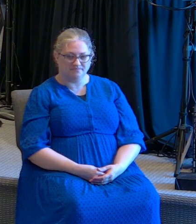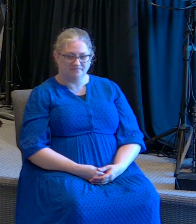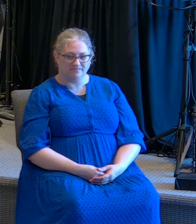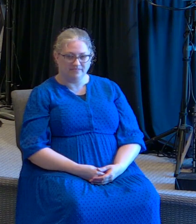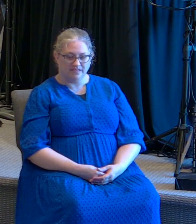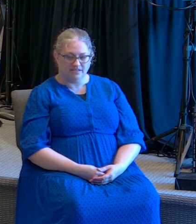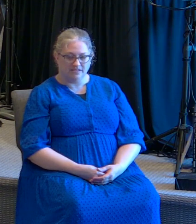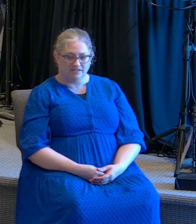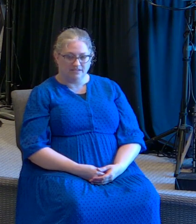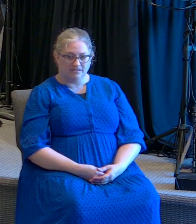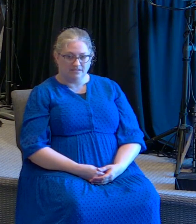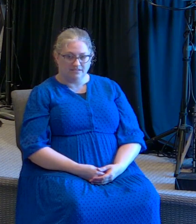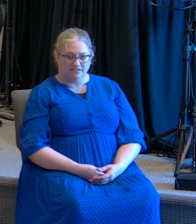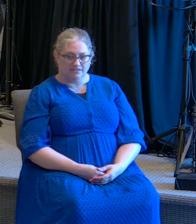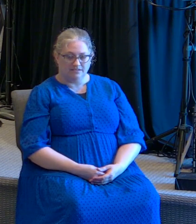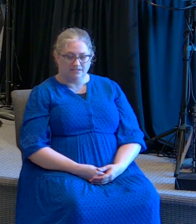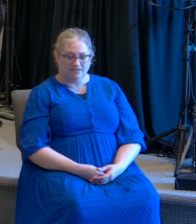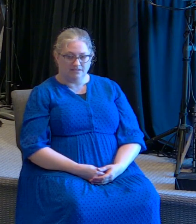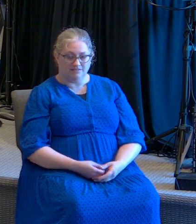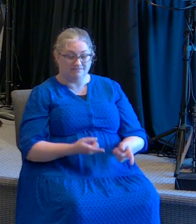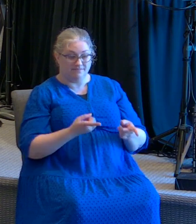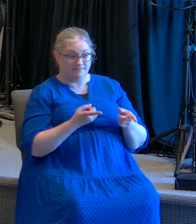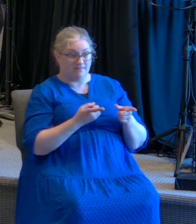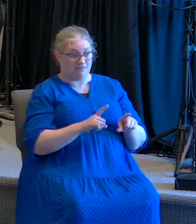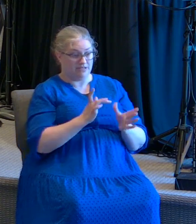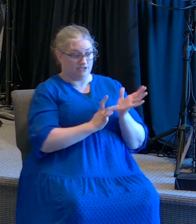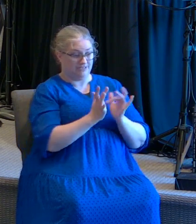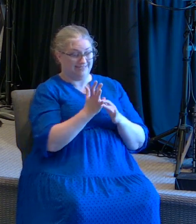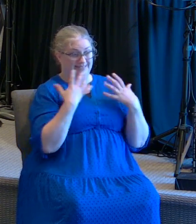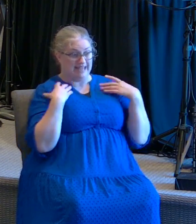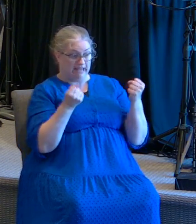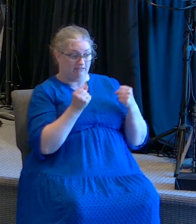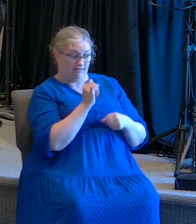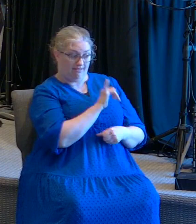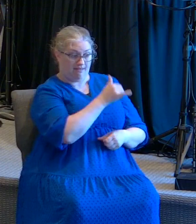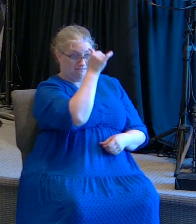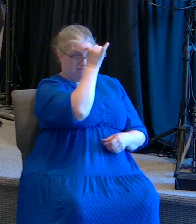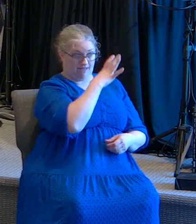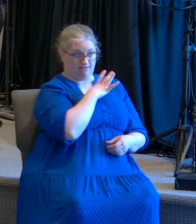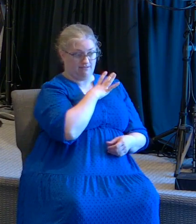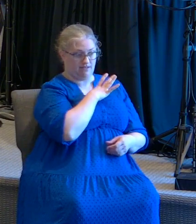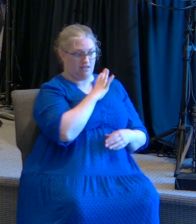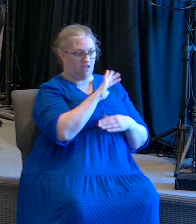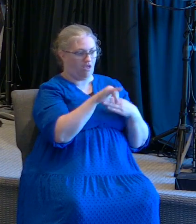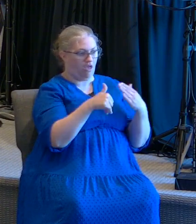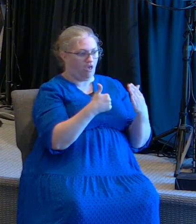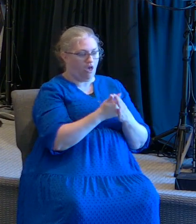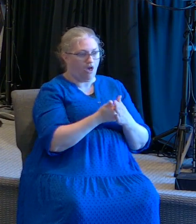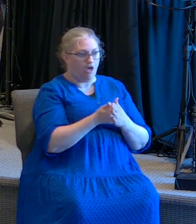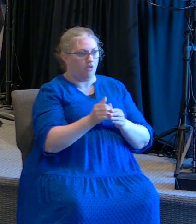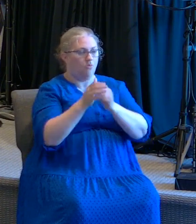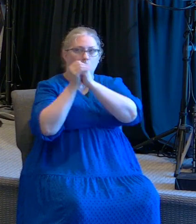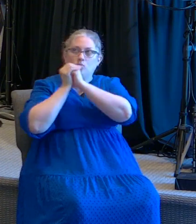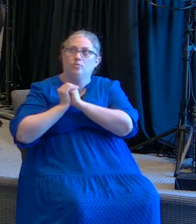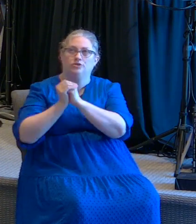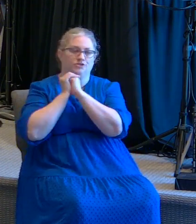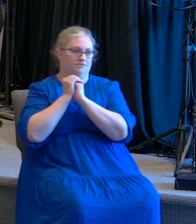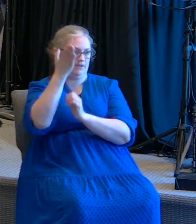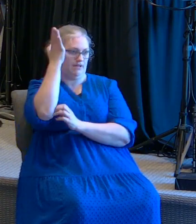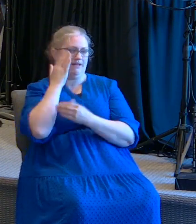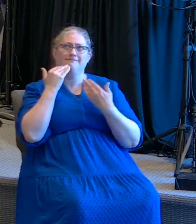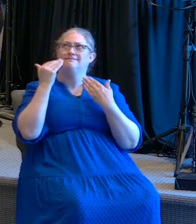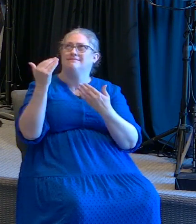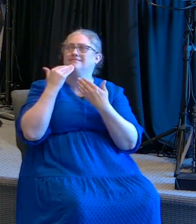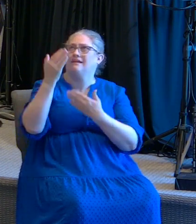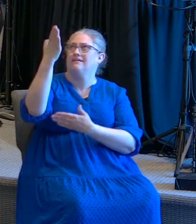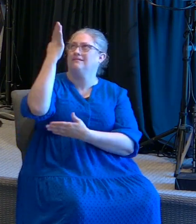When Jesus healed that man. The Bible says they all glorified God. Cuando Dios sanó ese